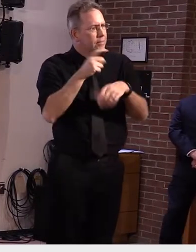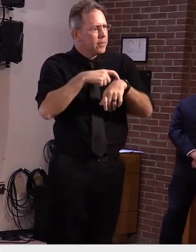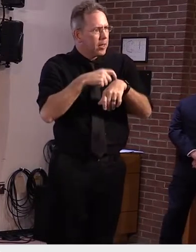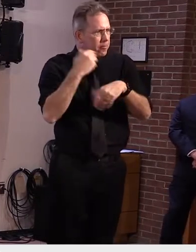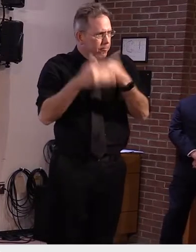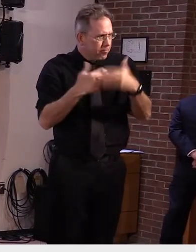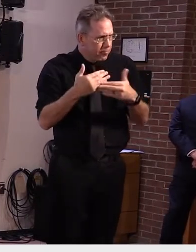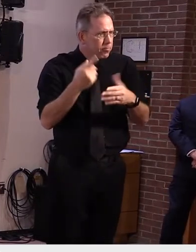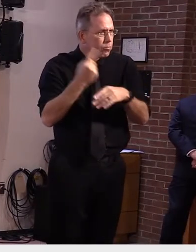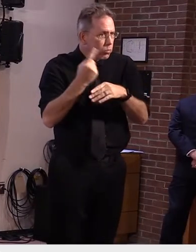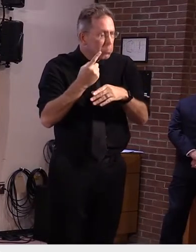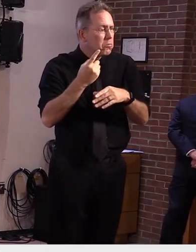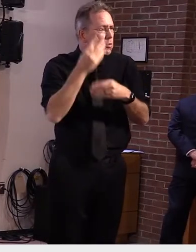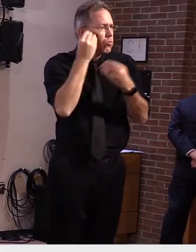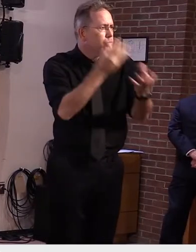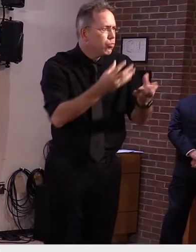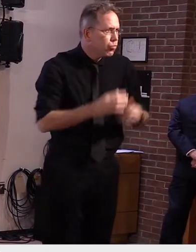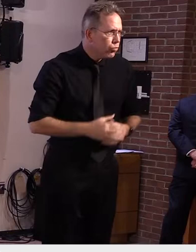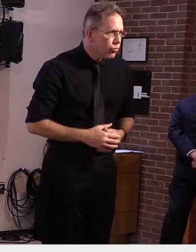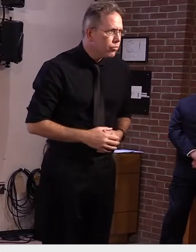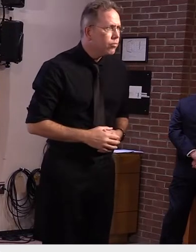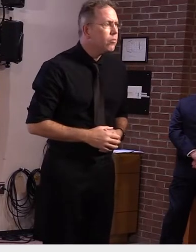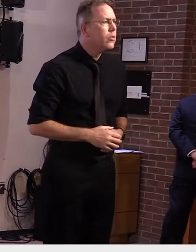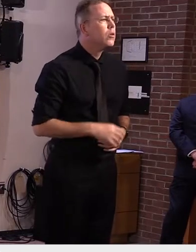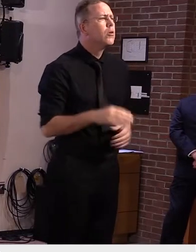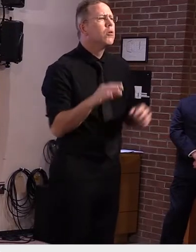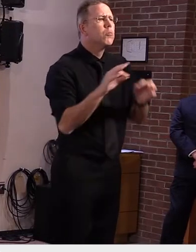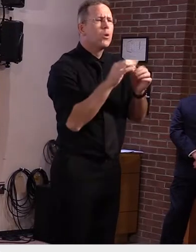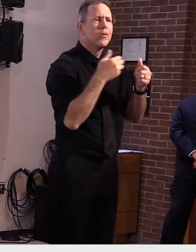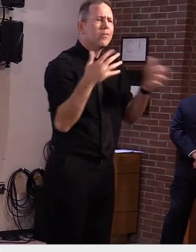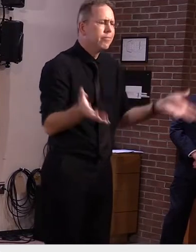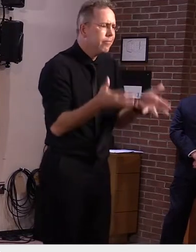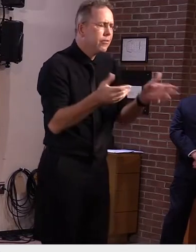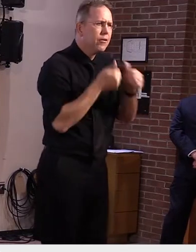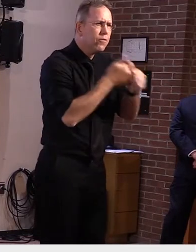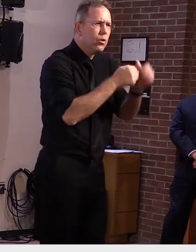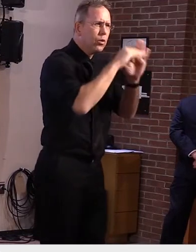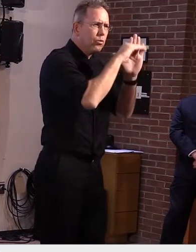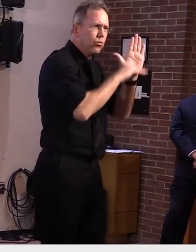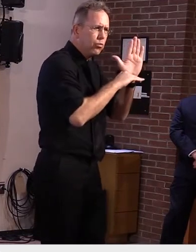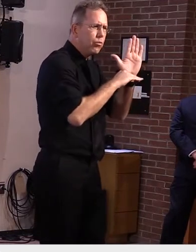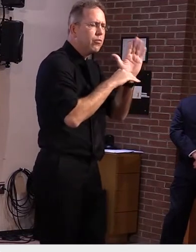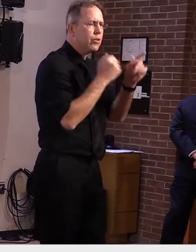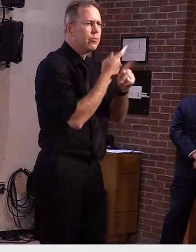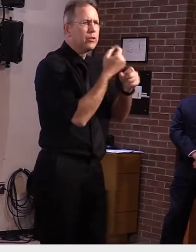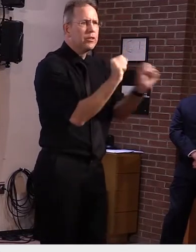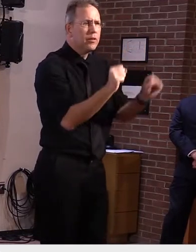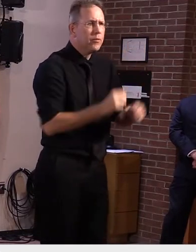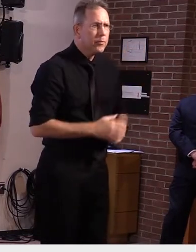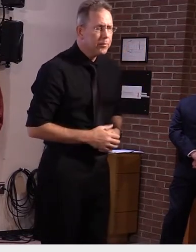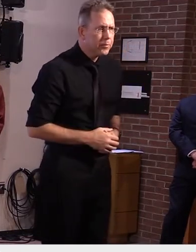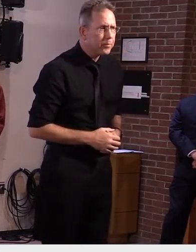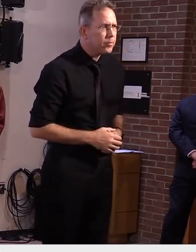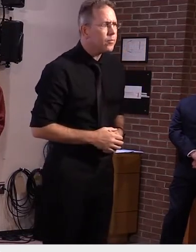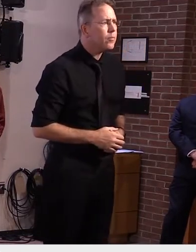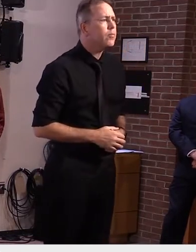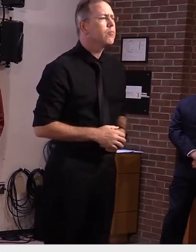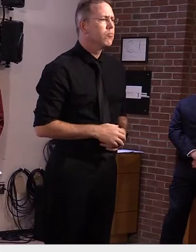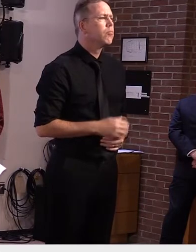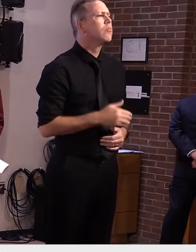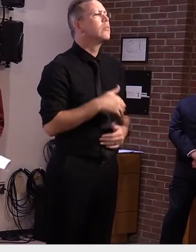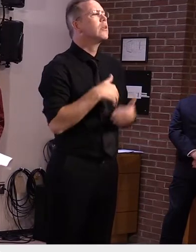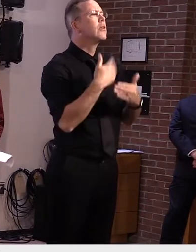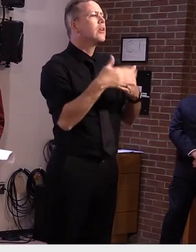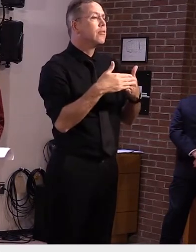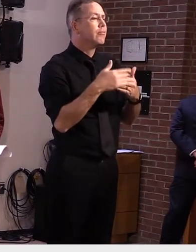the virus from spreading. And finally, on a lighter note, Halloween. It's getting closer, so I wanted to remind people